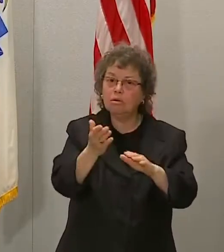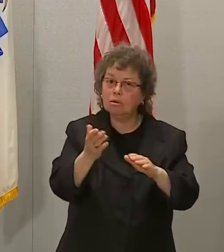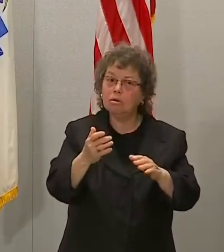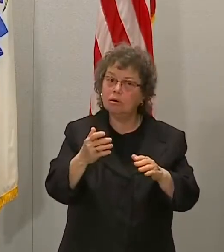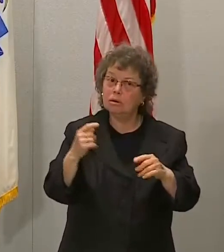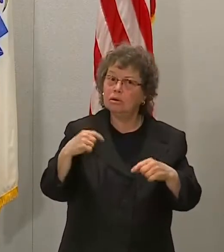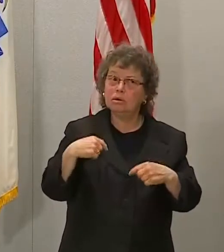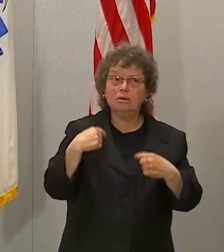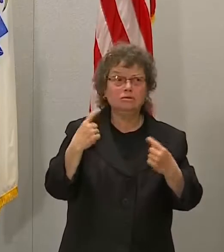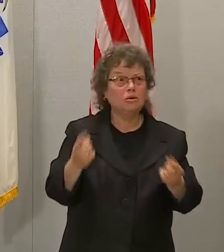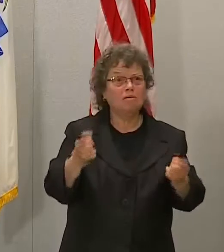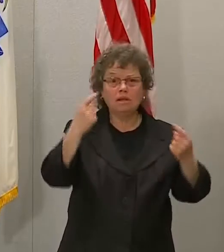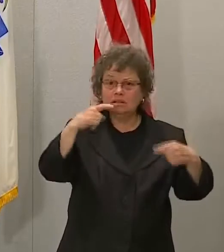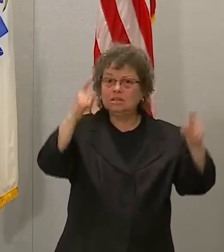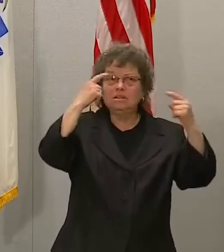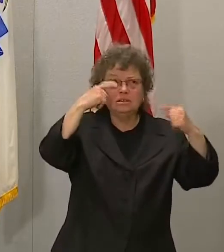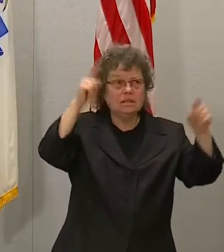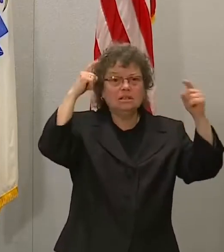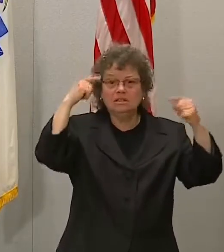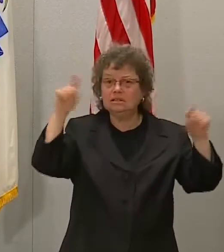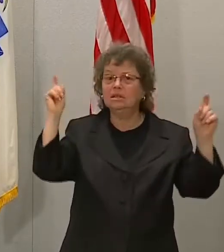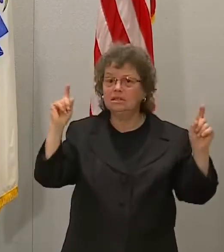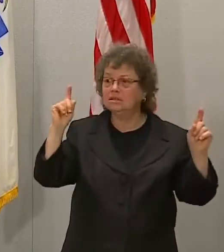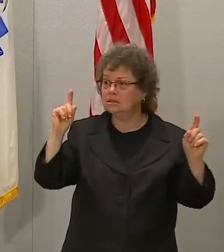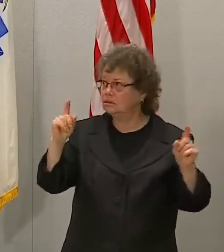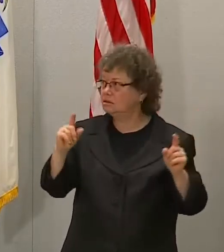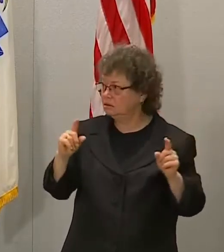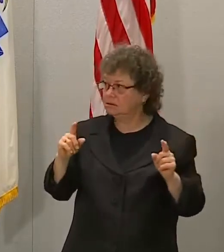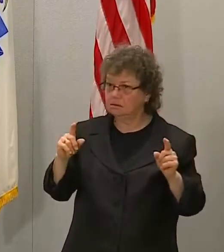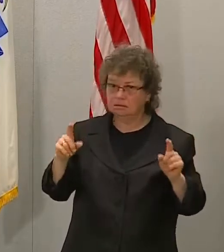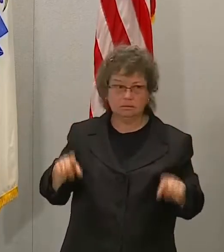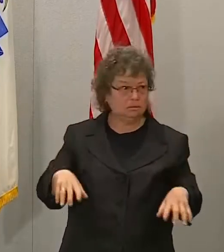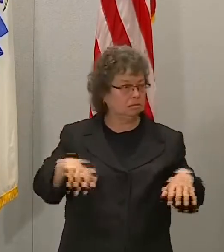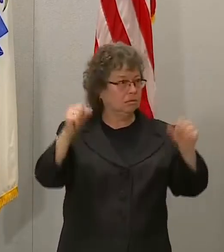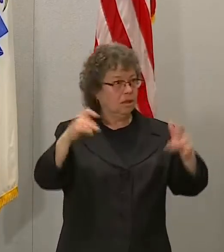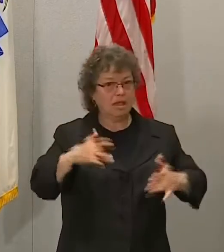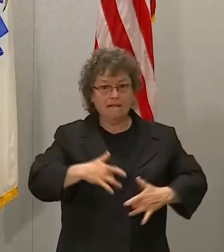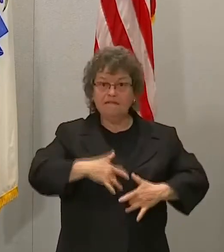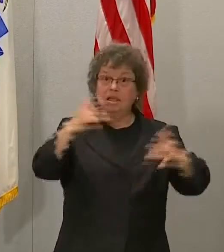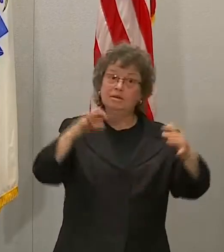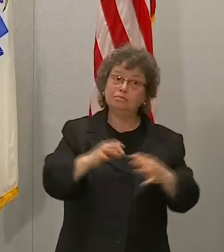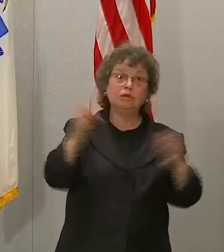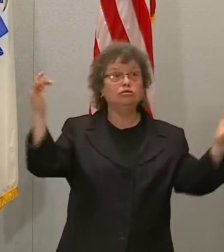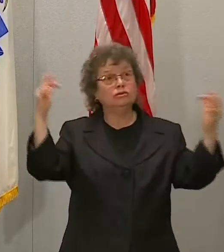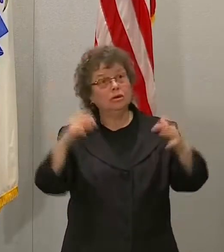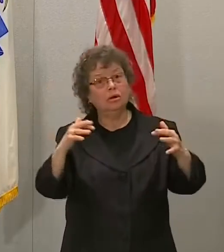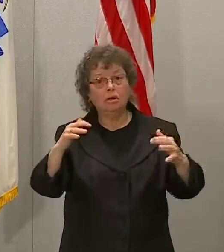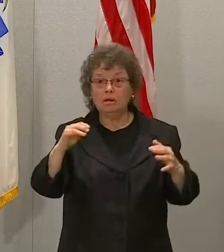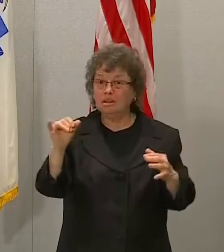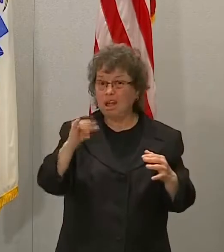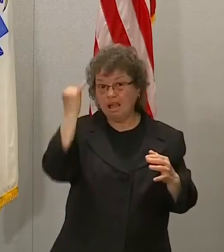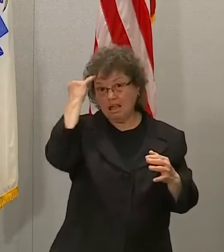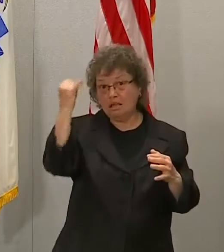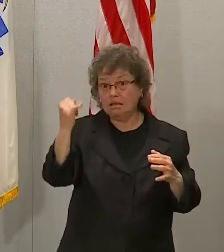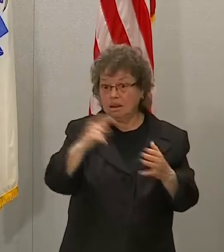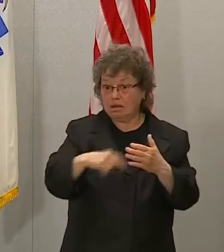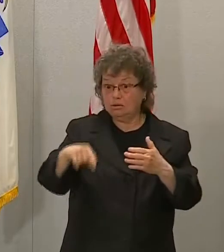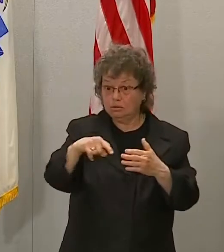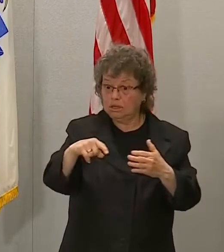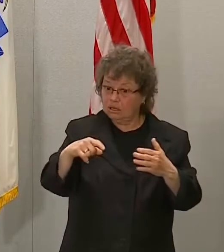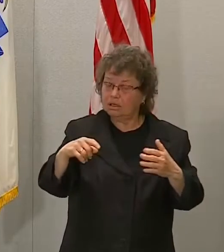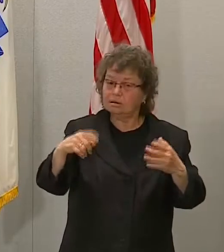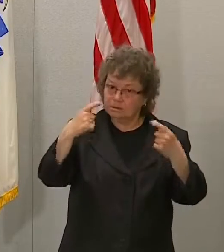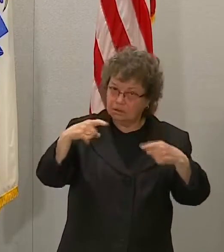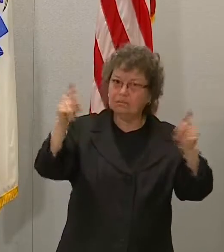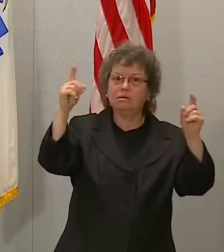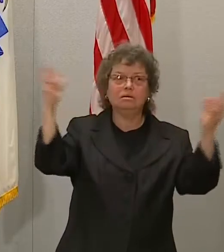we've had so far and with programs like this to make sure we have a process and a set of partners who